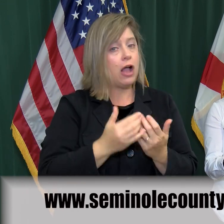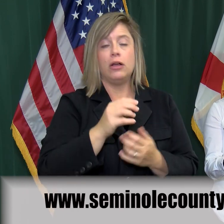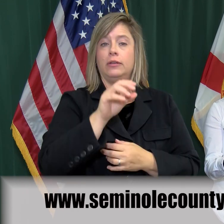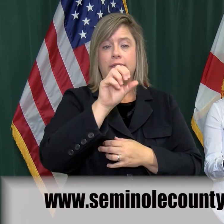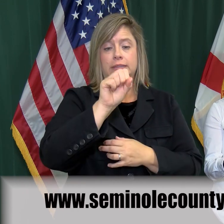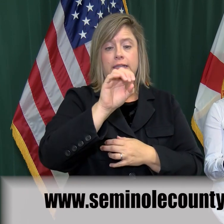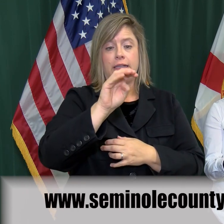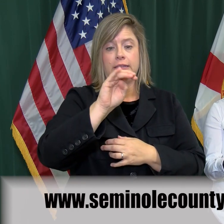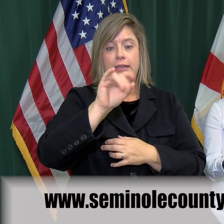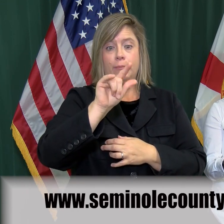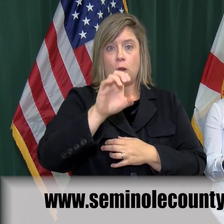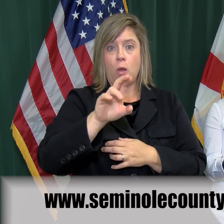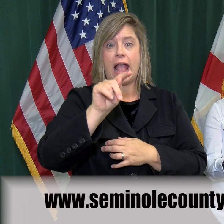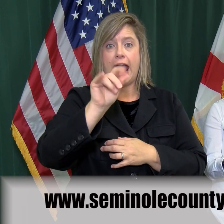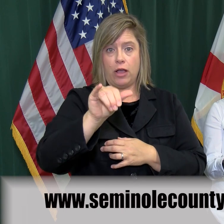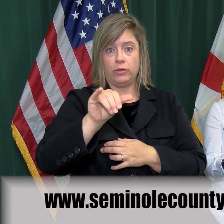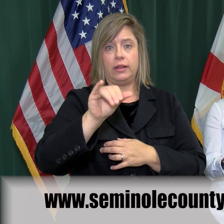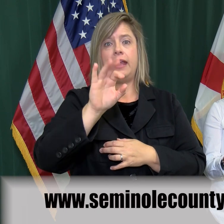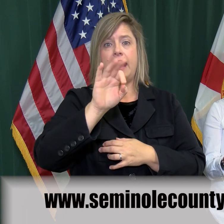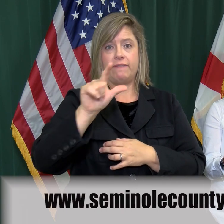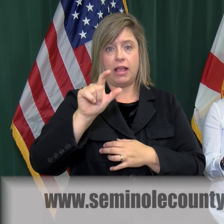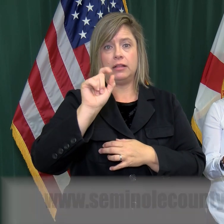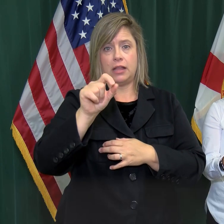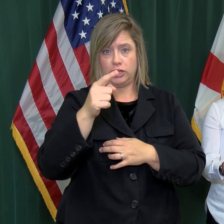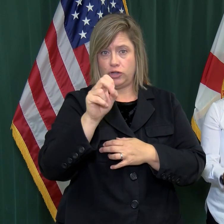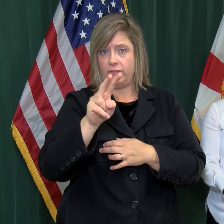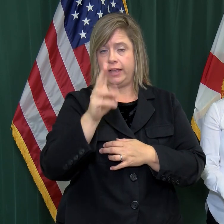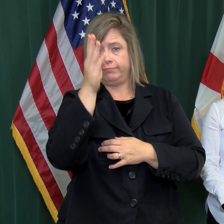.gov for additional information.